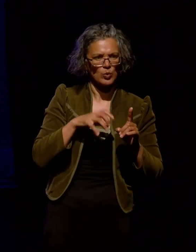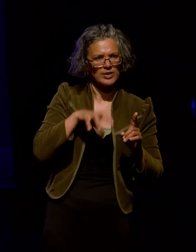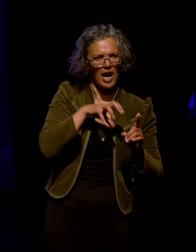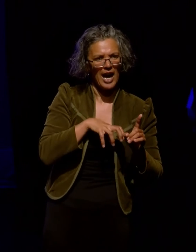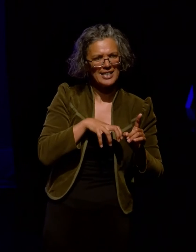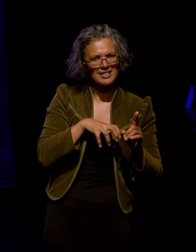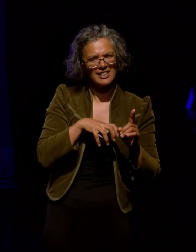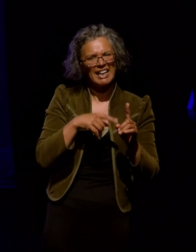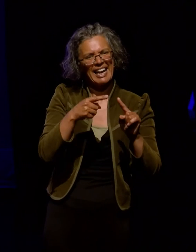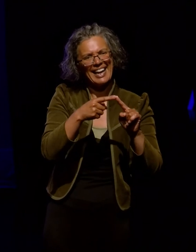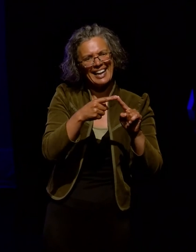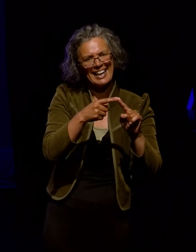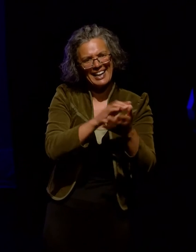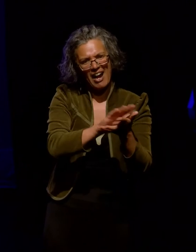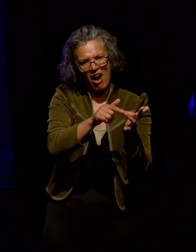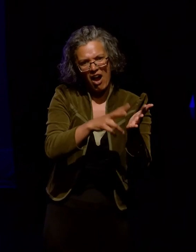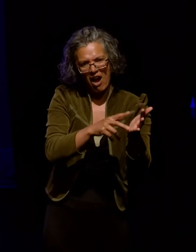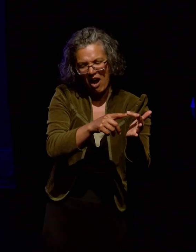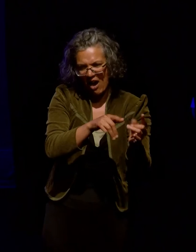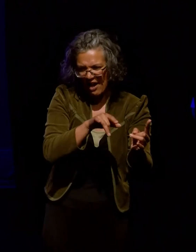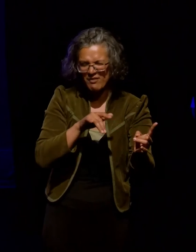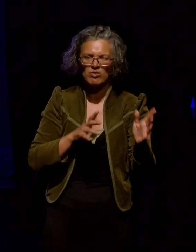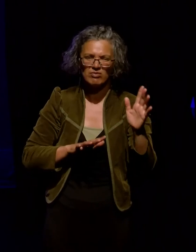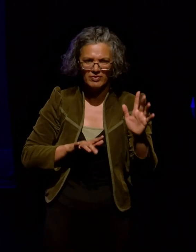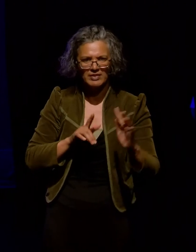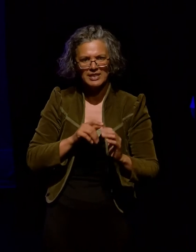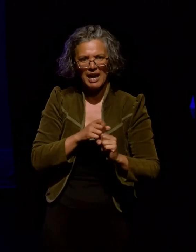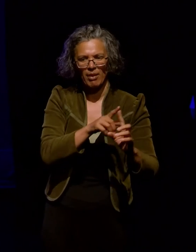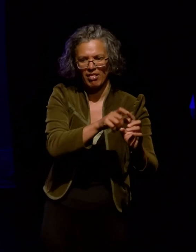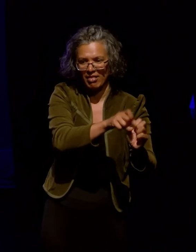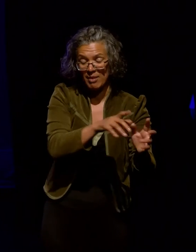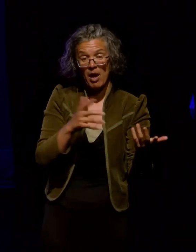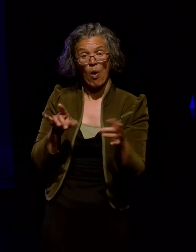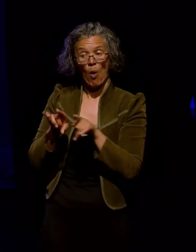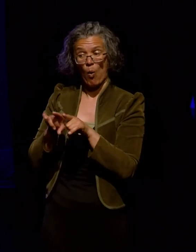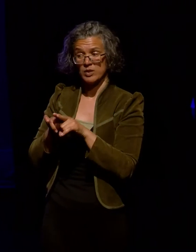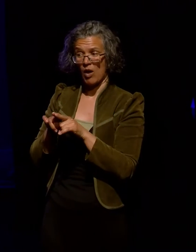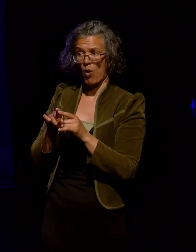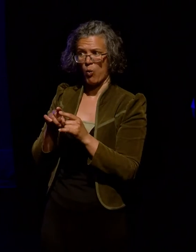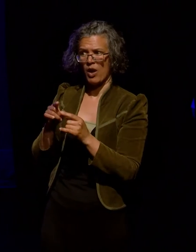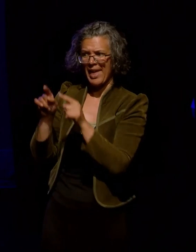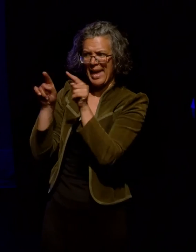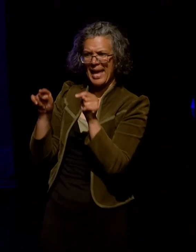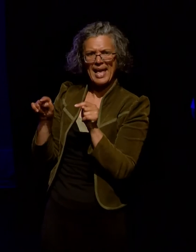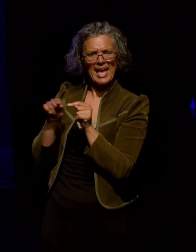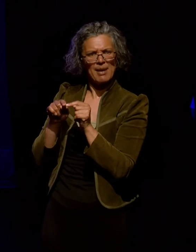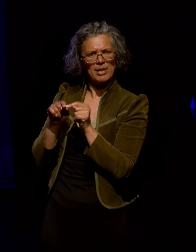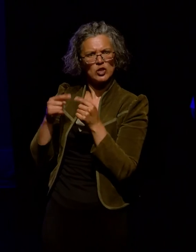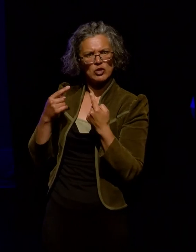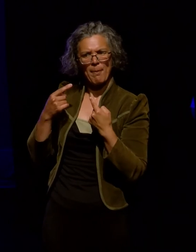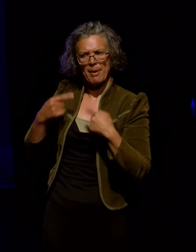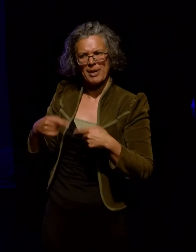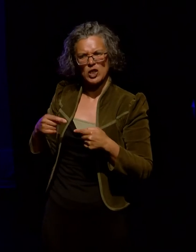E-Hive to name a few and in particular the image permissions from subjects contained in images on these sites